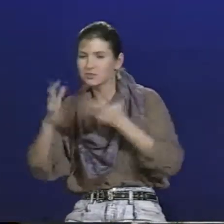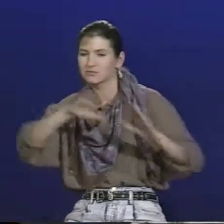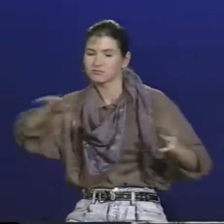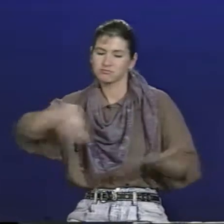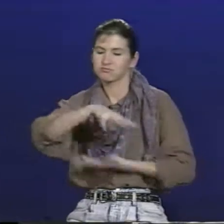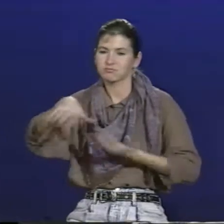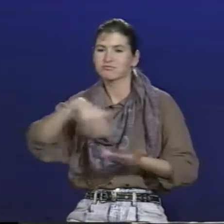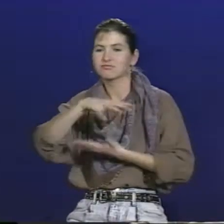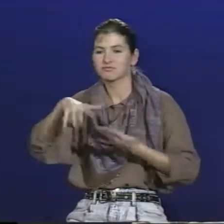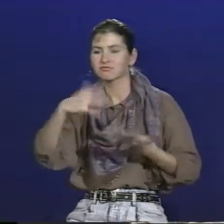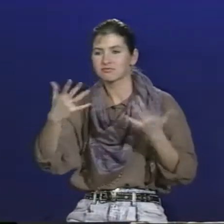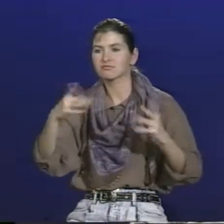garlic.